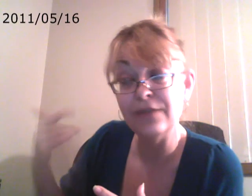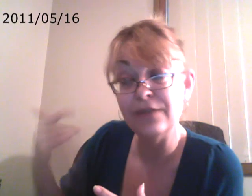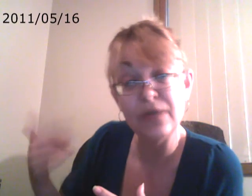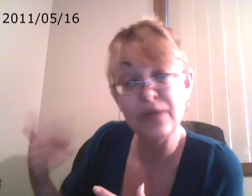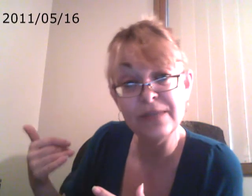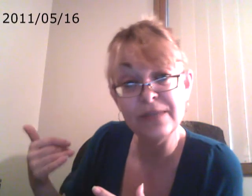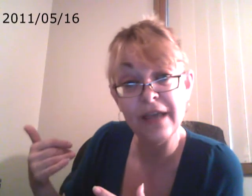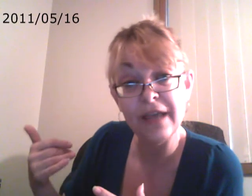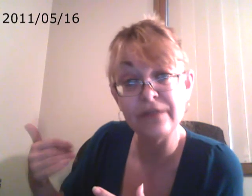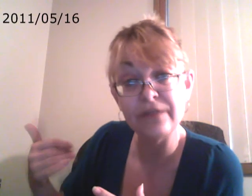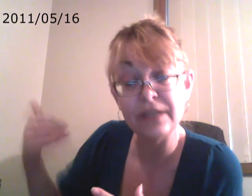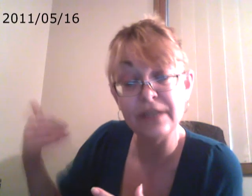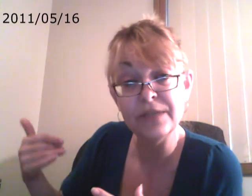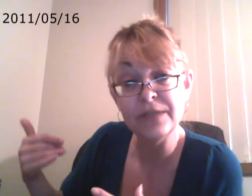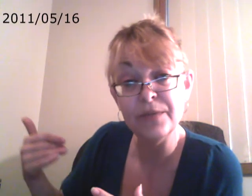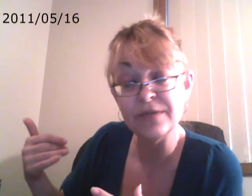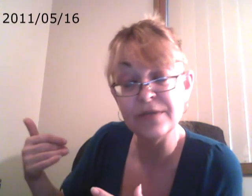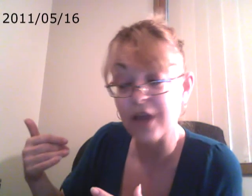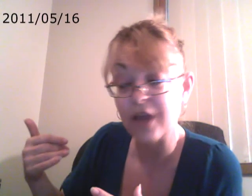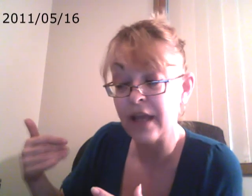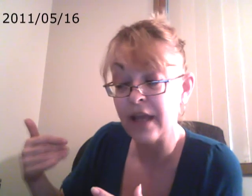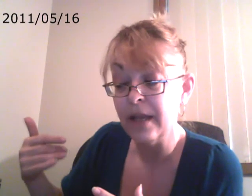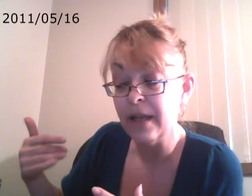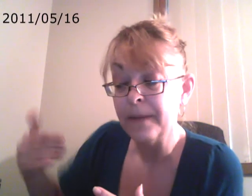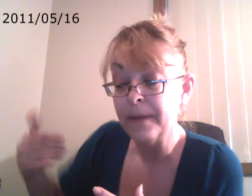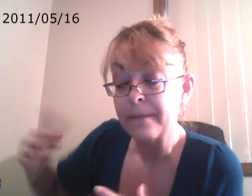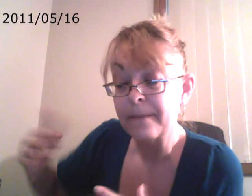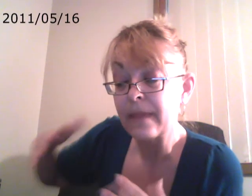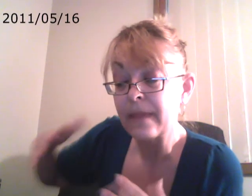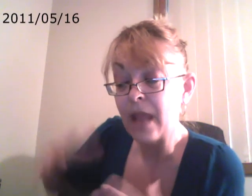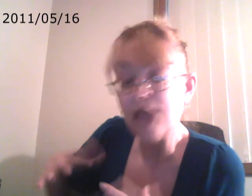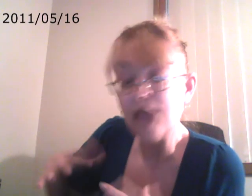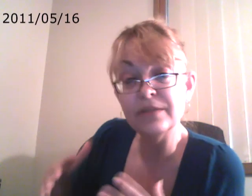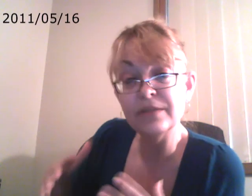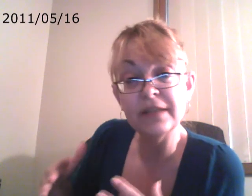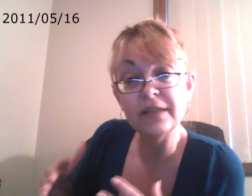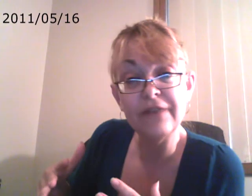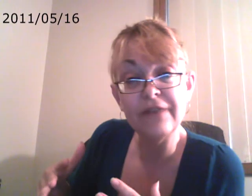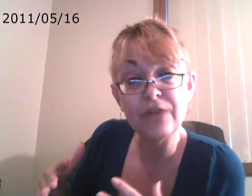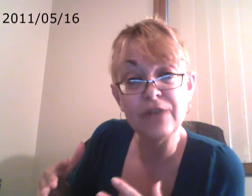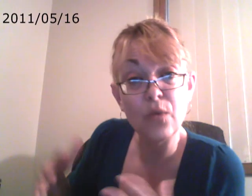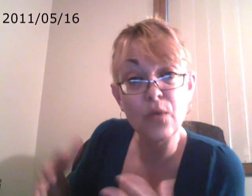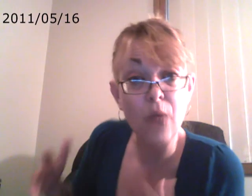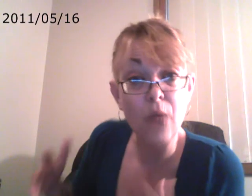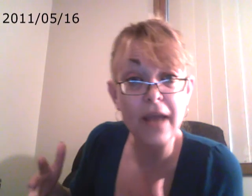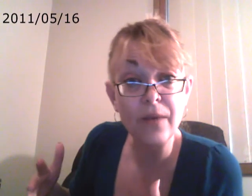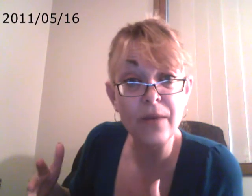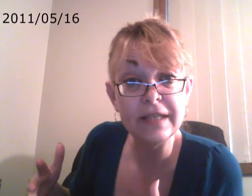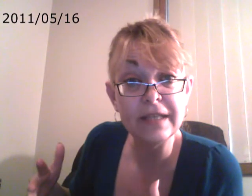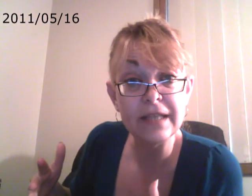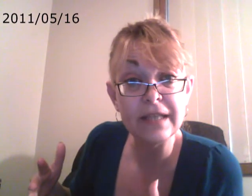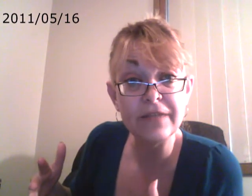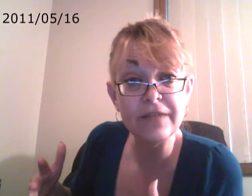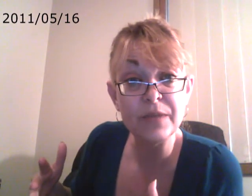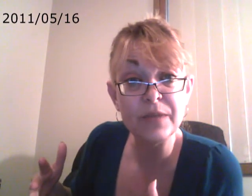though he was the adult and he was the abusive guy, I ultimately found out why I wanted this life experience.